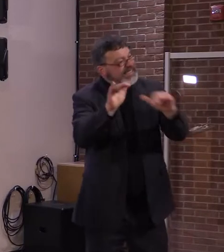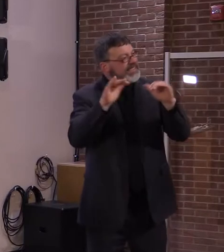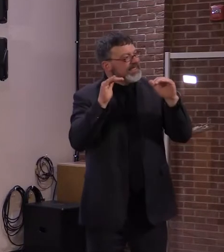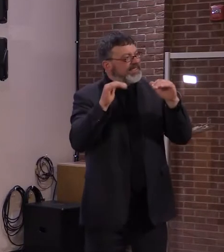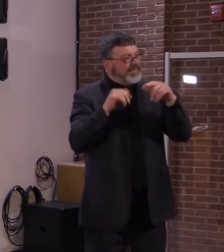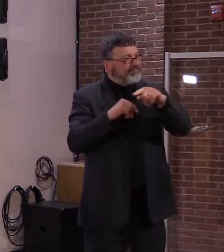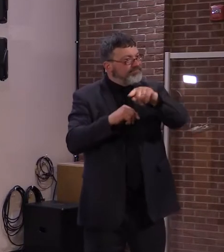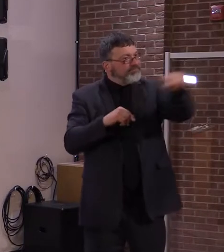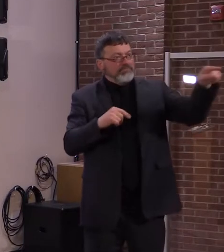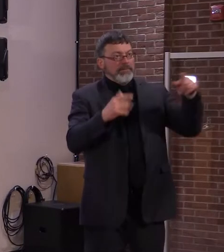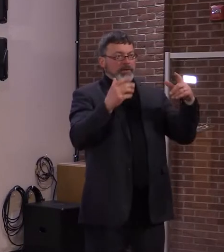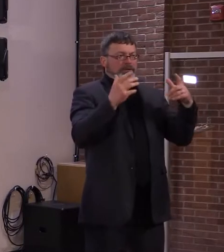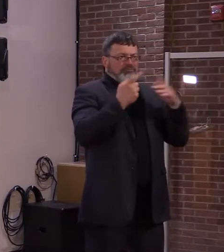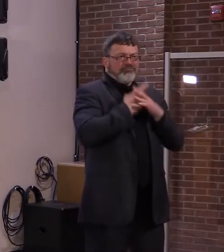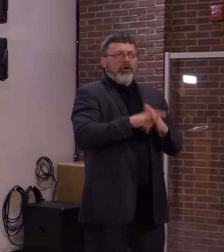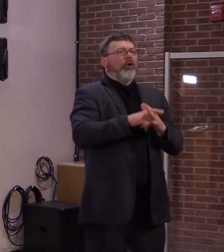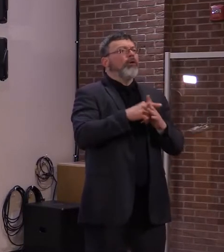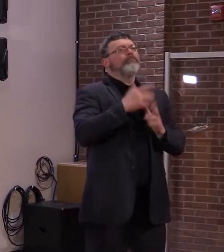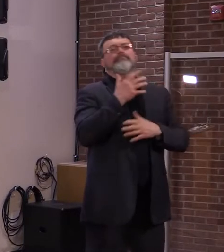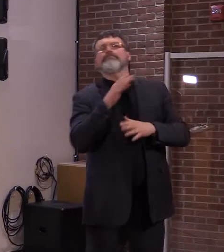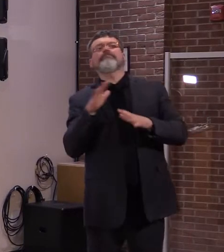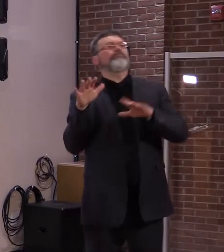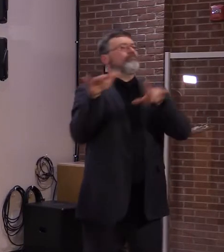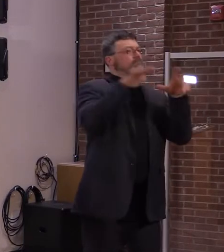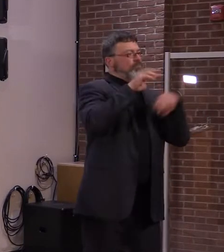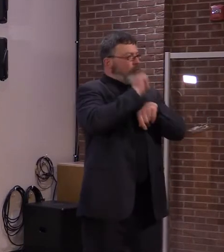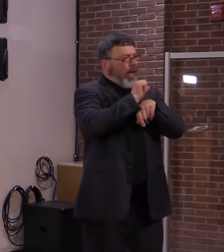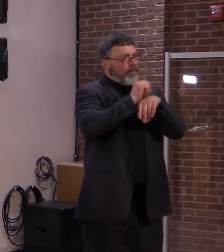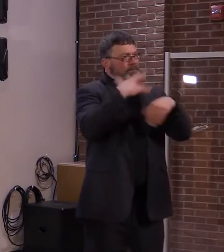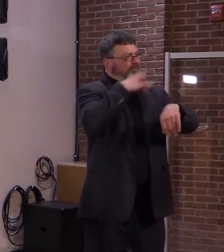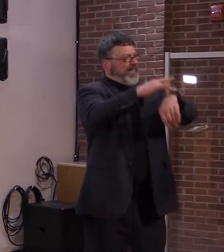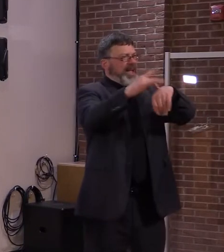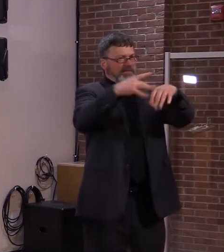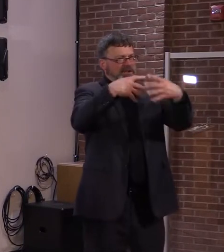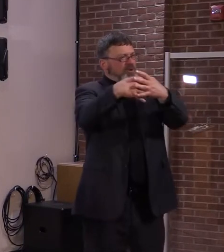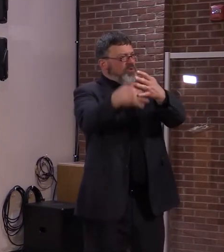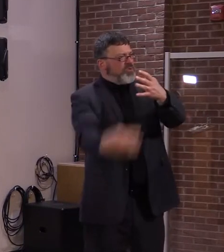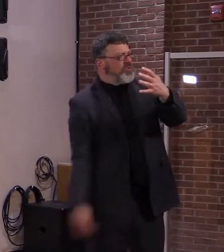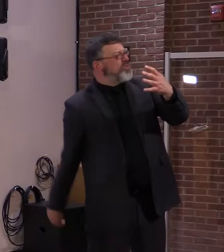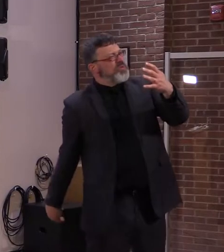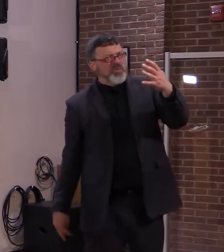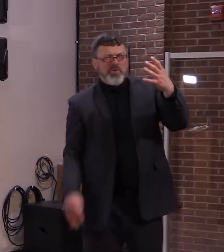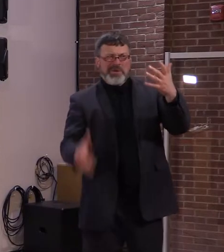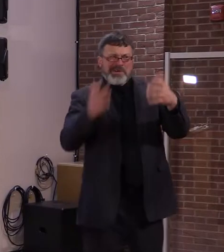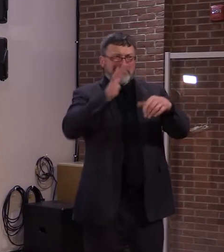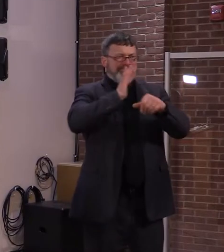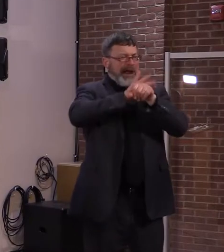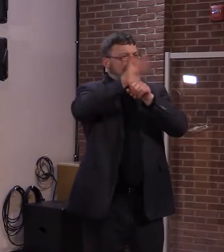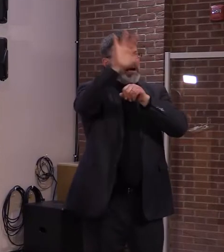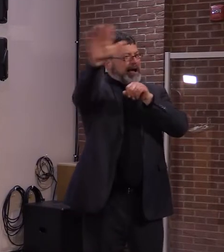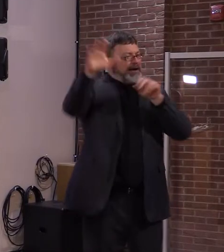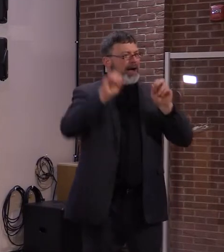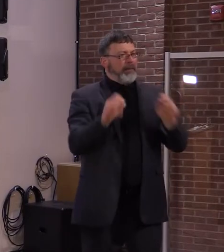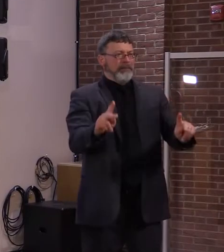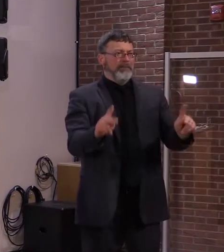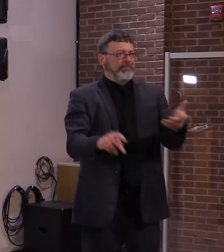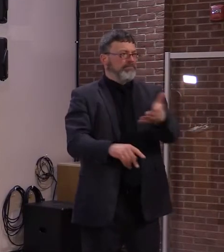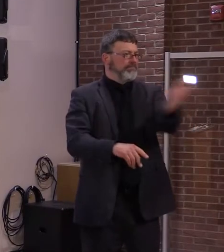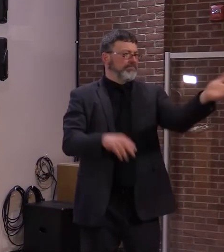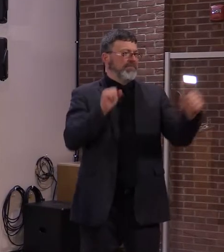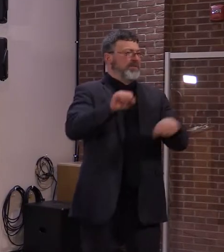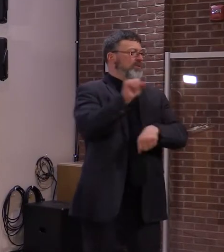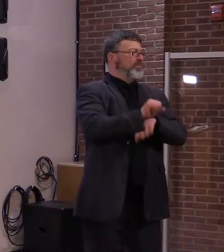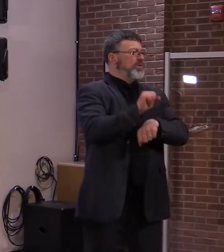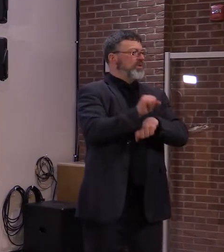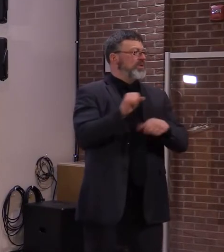available because I think there are a lot of opportunities. But I don't think that this is going to make a dramatic change in